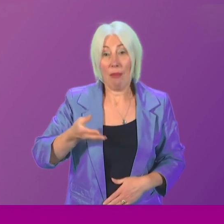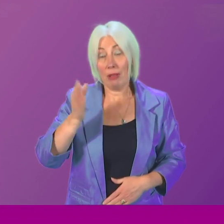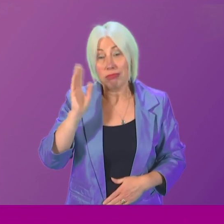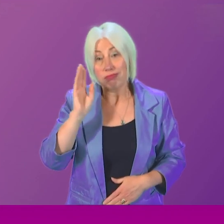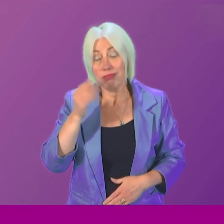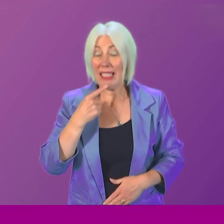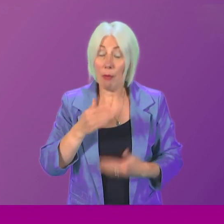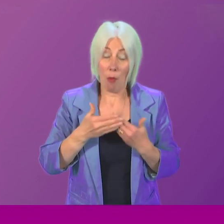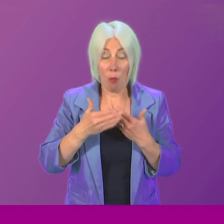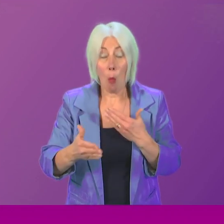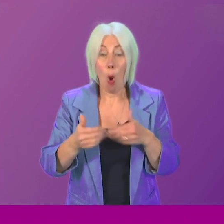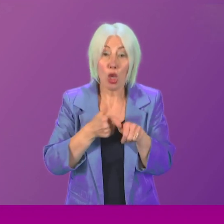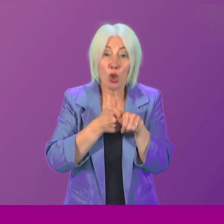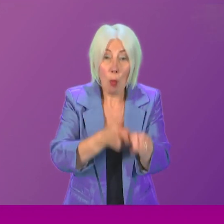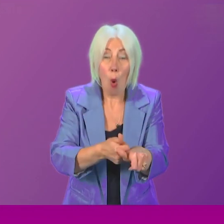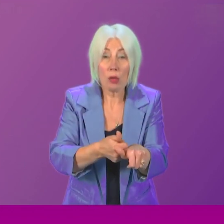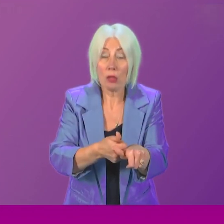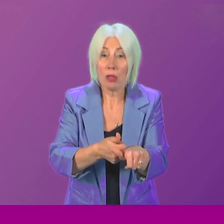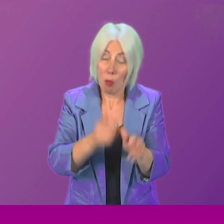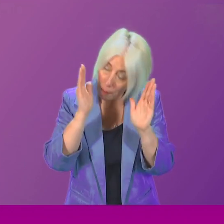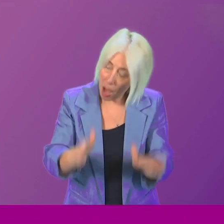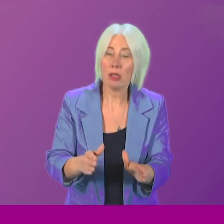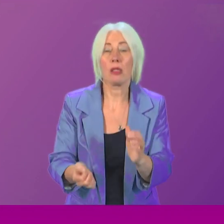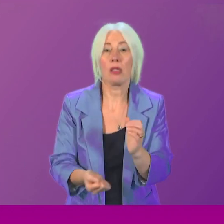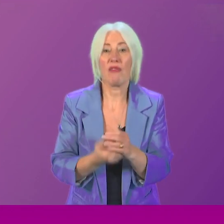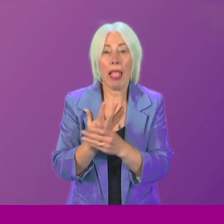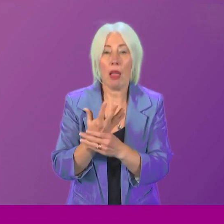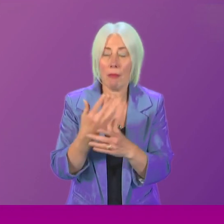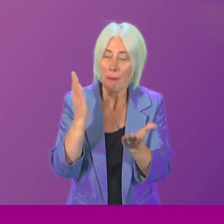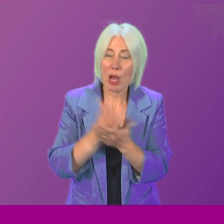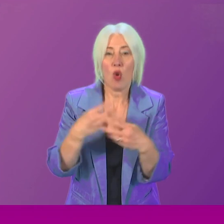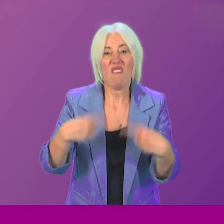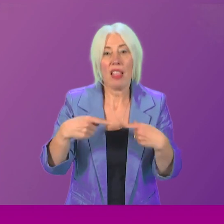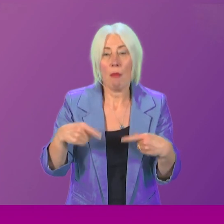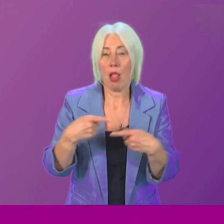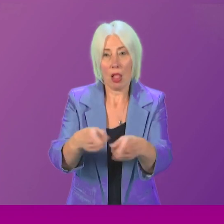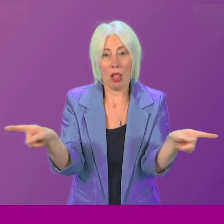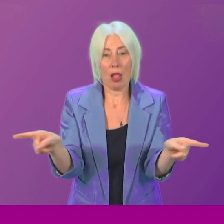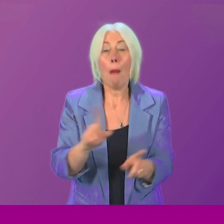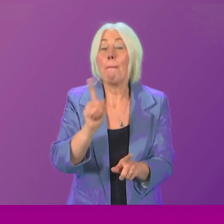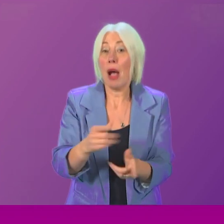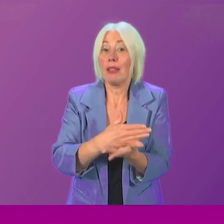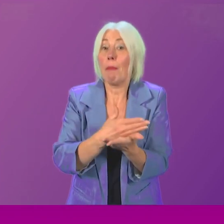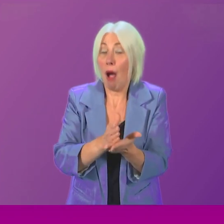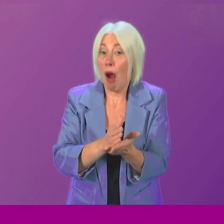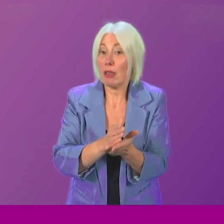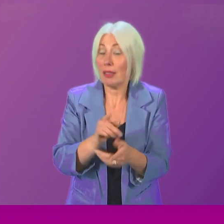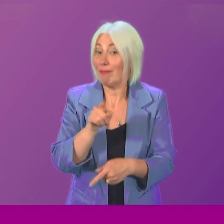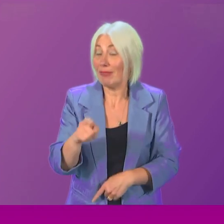further support that we must now develop and make available but part of that is considering